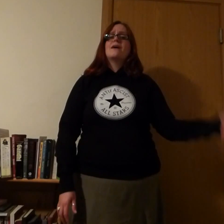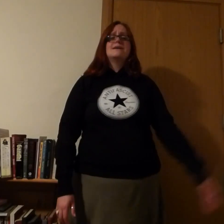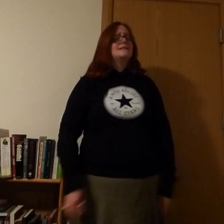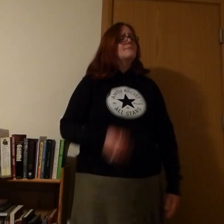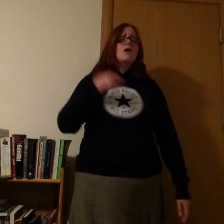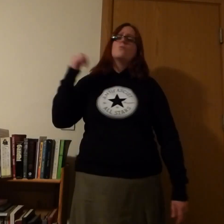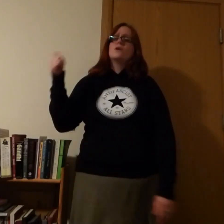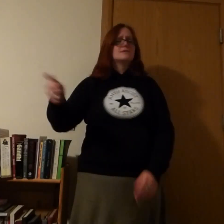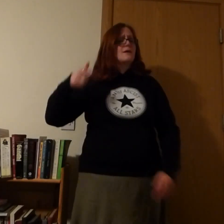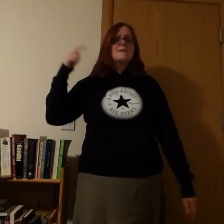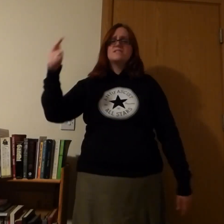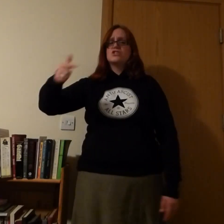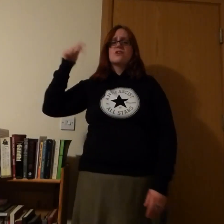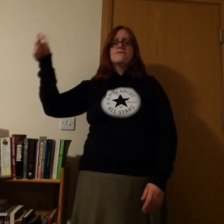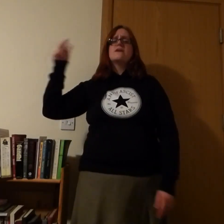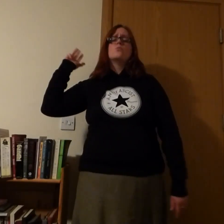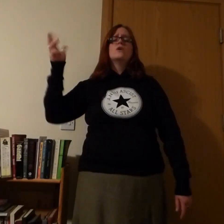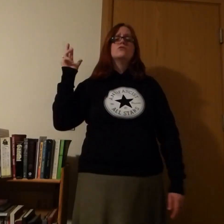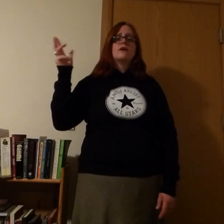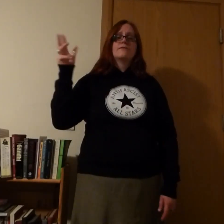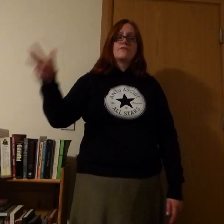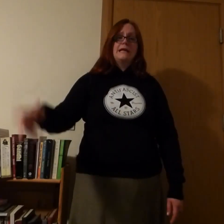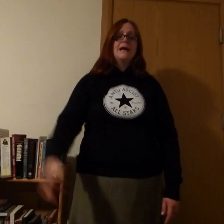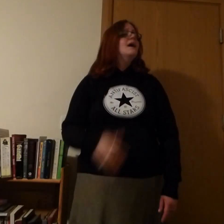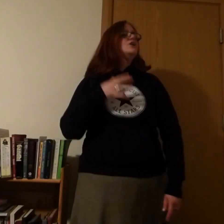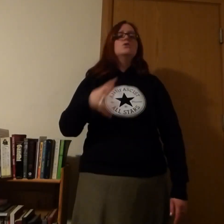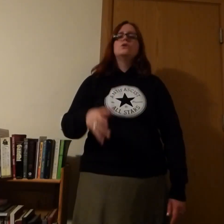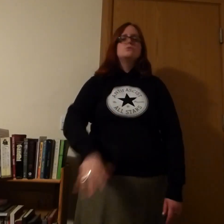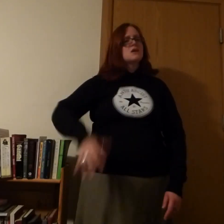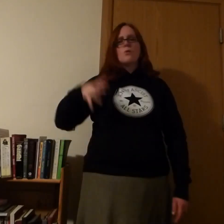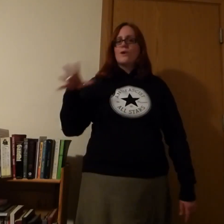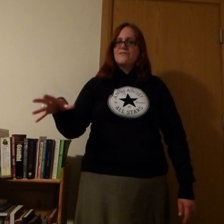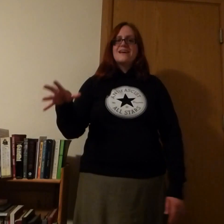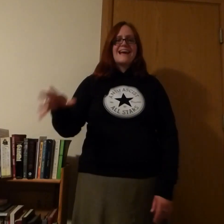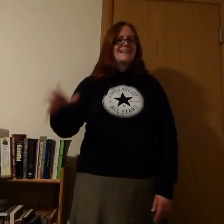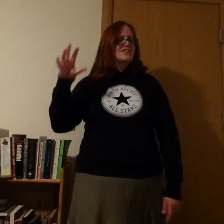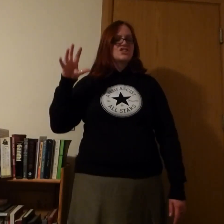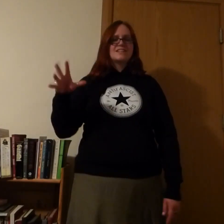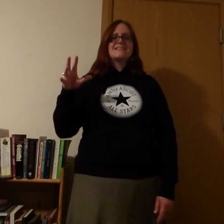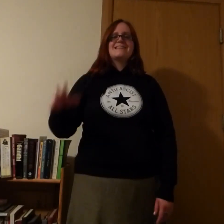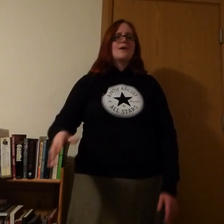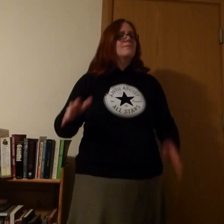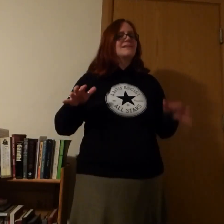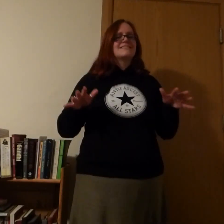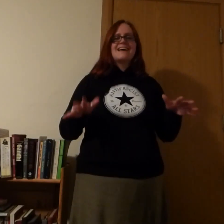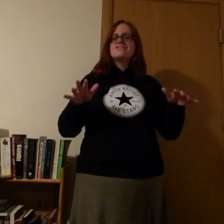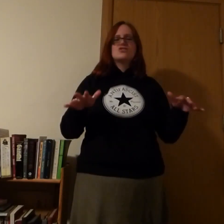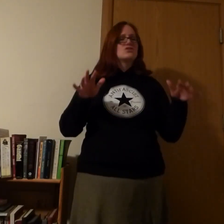ID. But our words, our message, and our feet will run free. And you'll use whatever you can to shut us down, because that's just